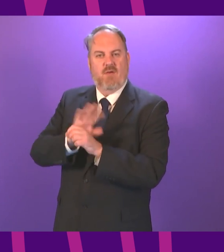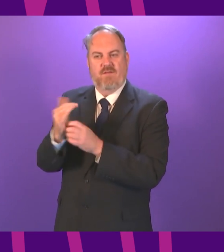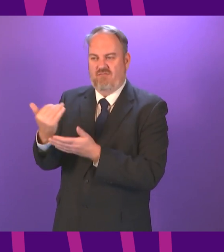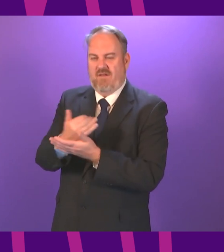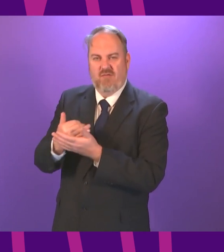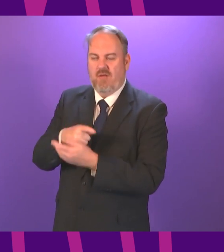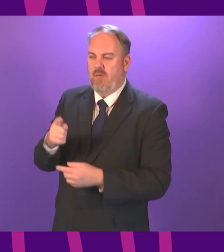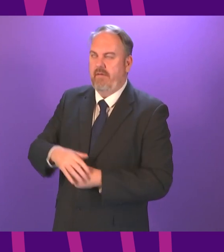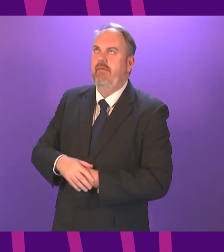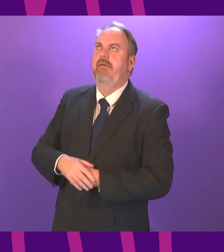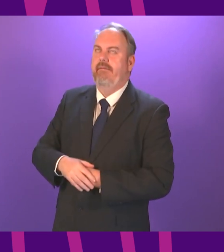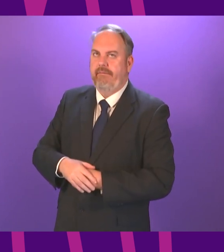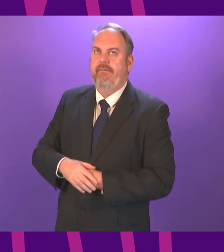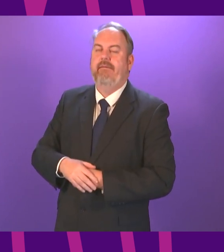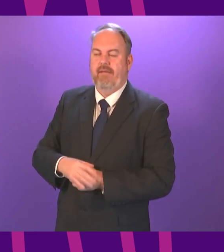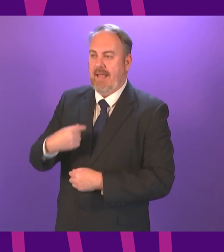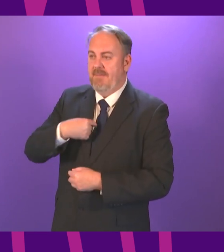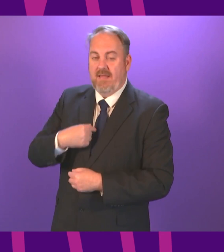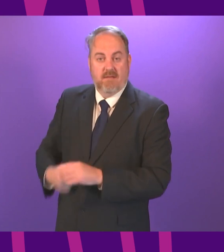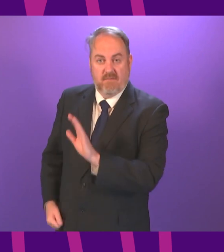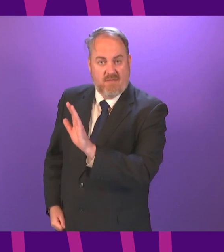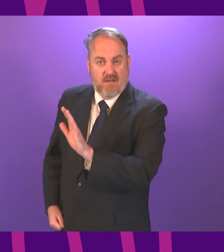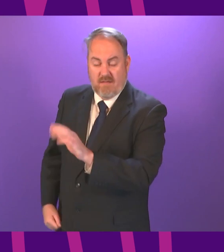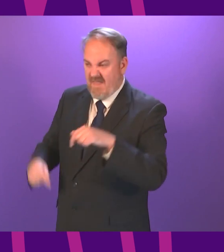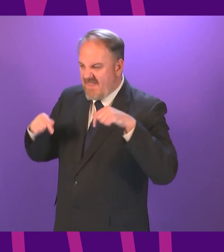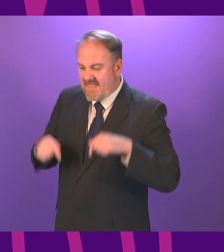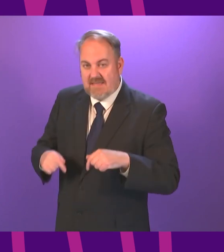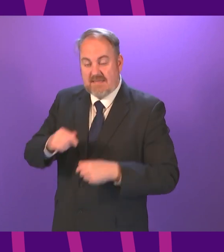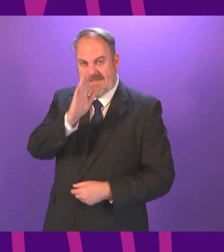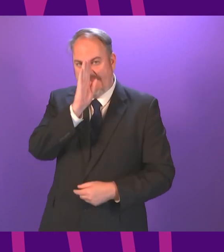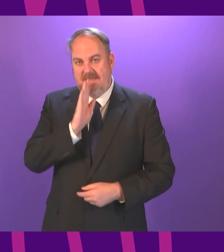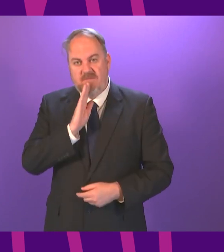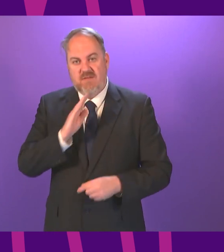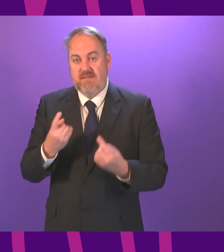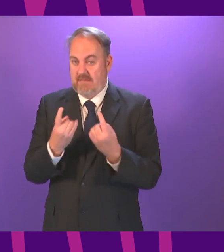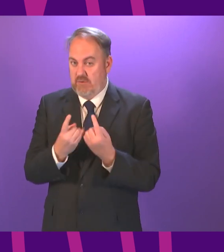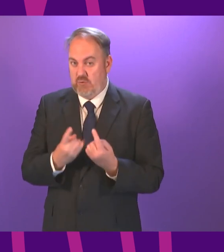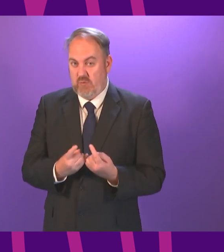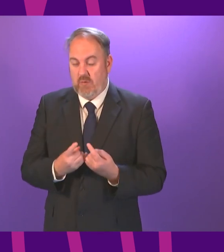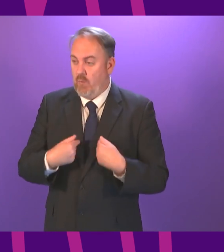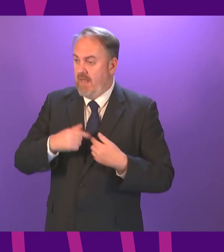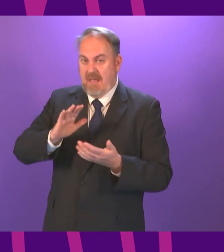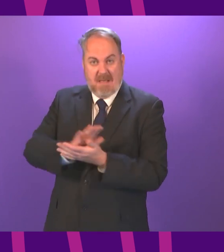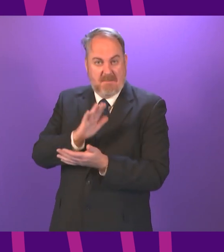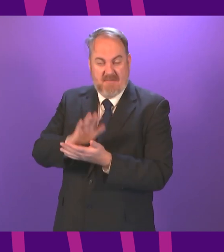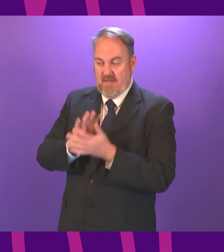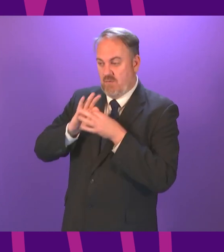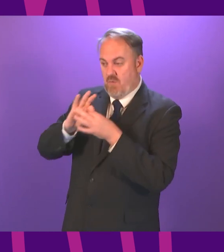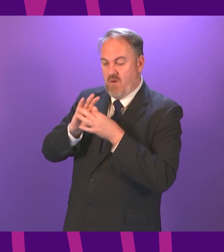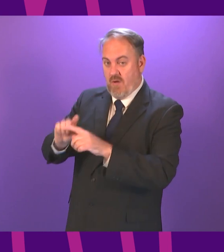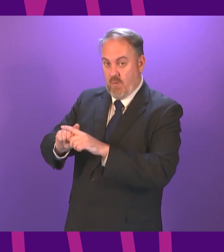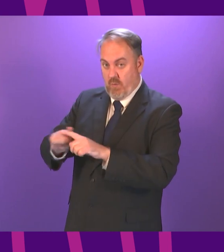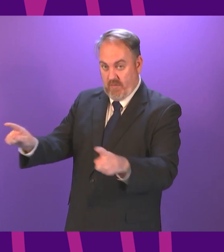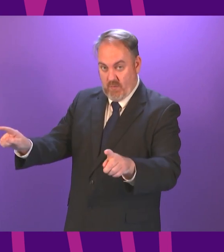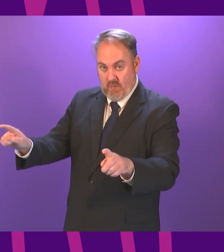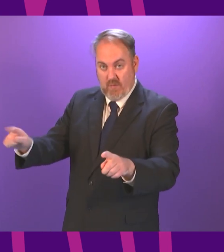really serious. Really, really serious. And the point I'm trying to make to the government is we are willing to work with the government on the COVID recovery group. It was a